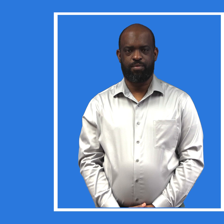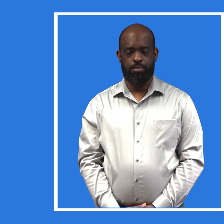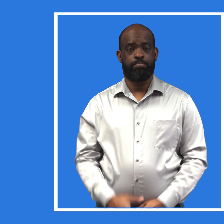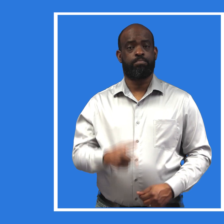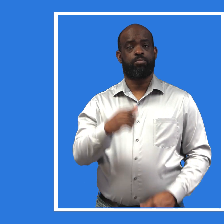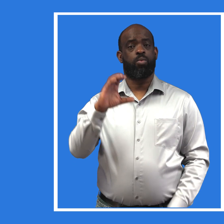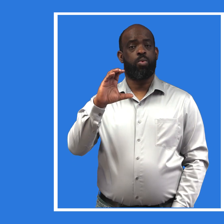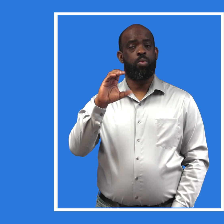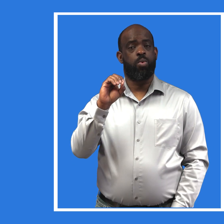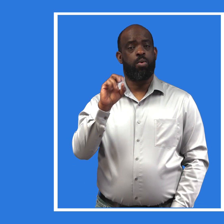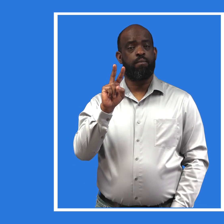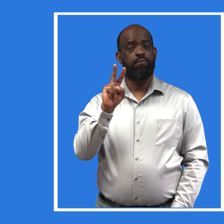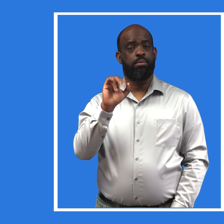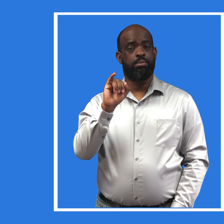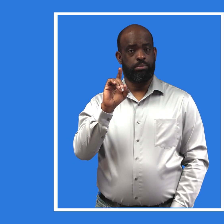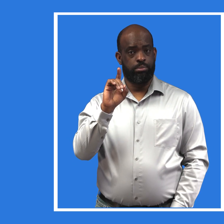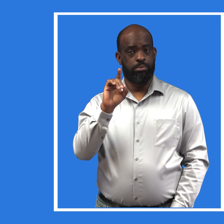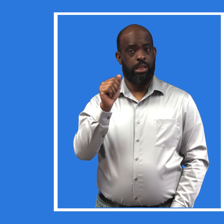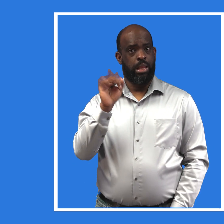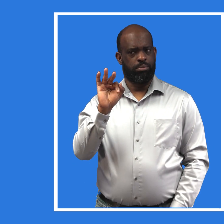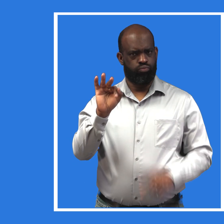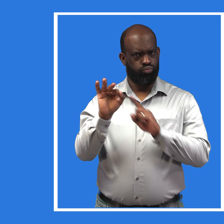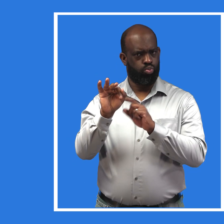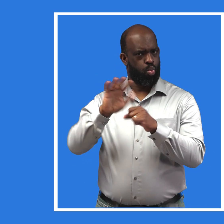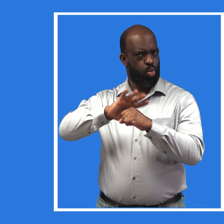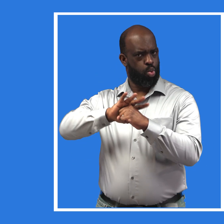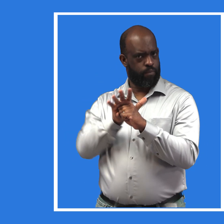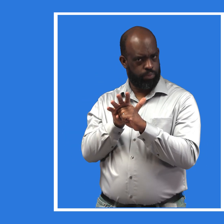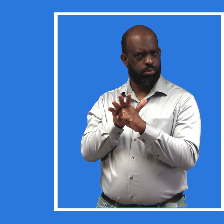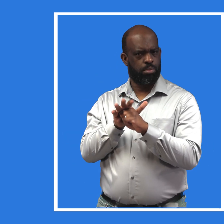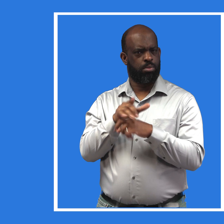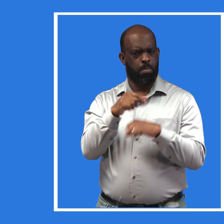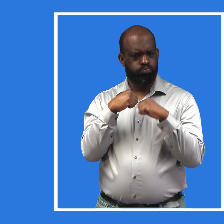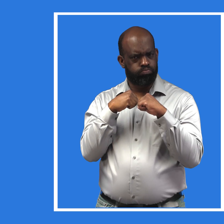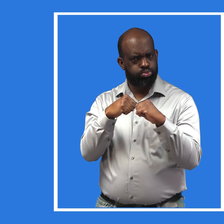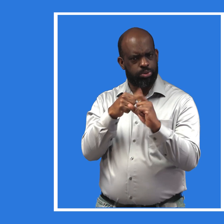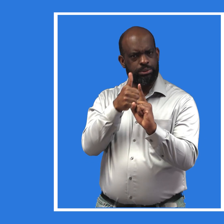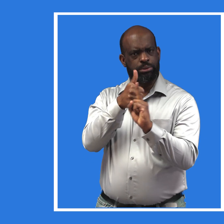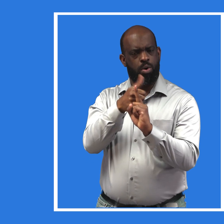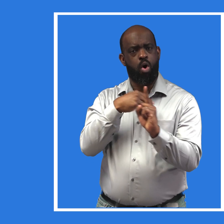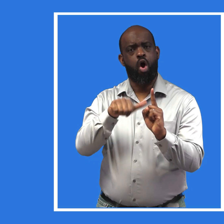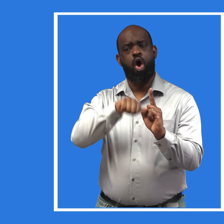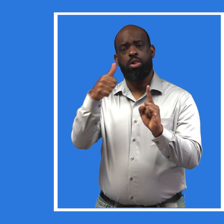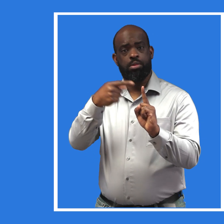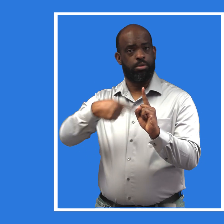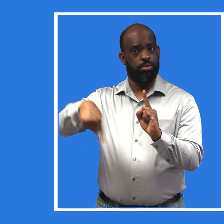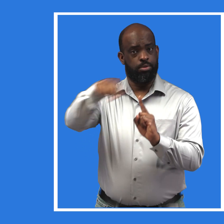Protect Yourself and Others from COVID-19 This video is presented by a Deaf interpreter and will have occasional